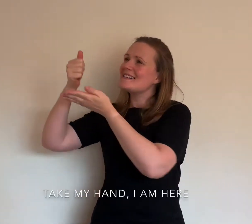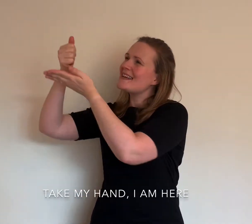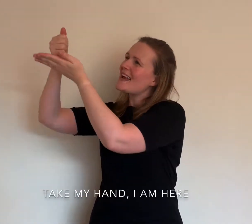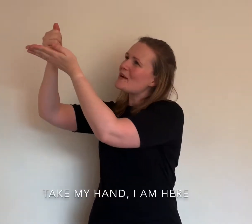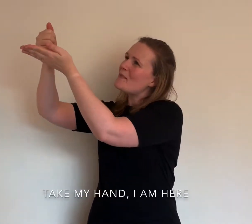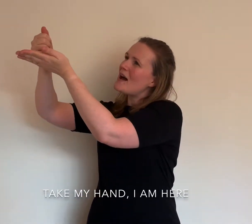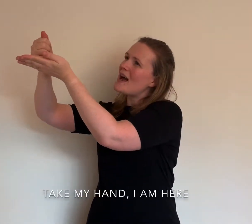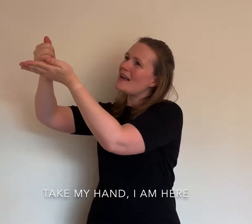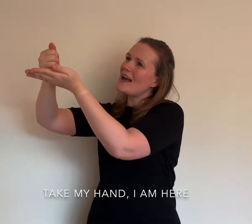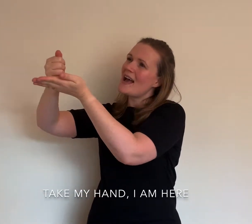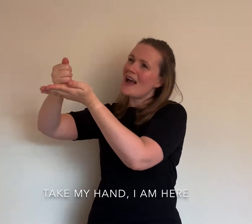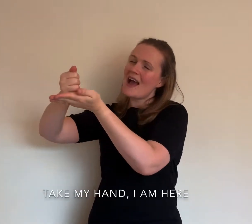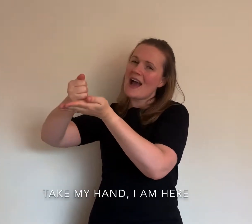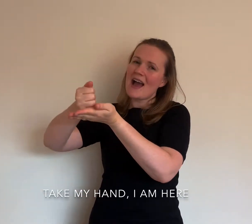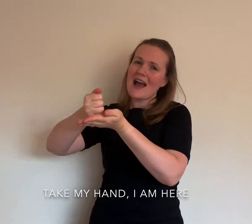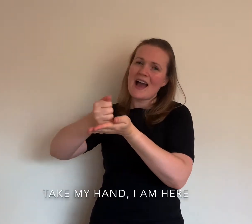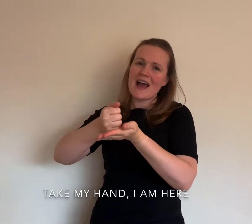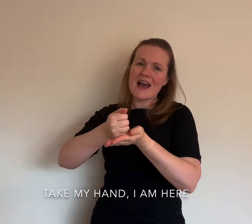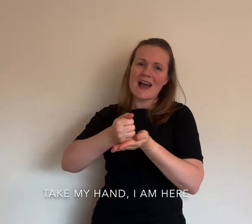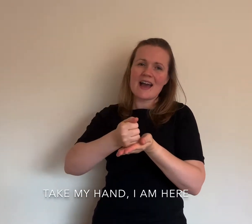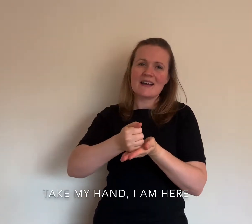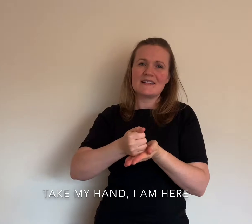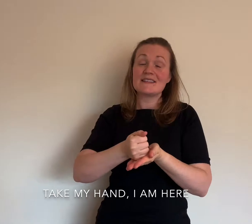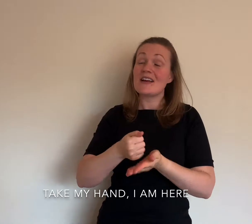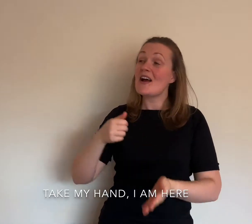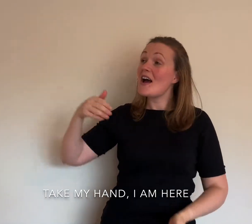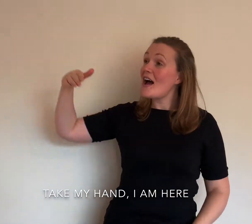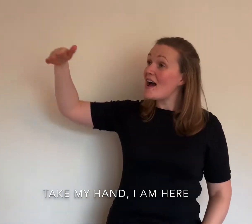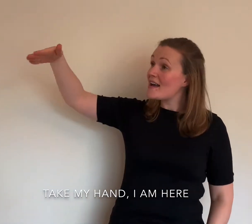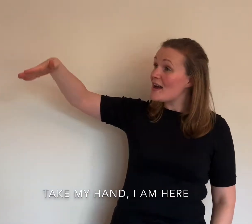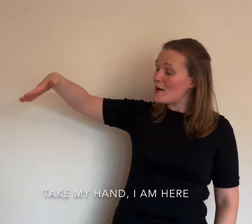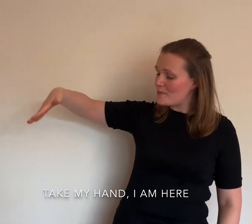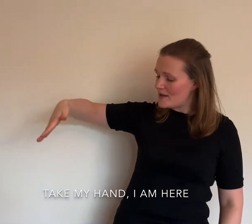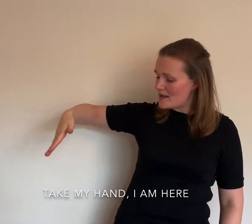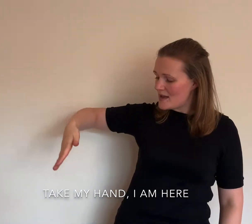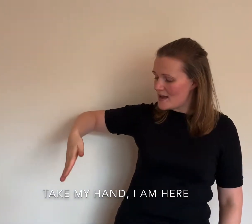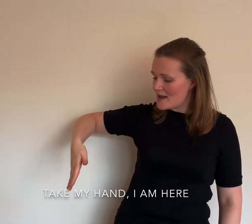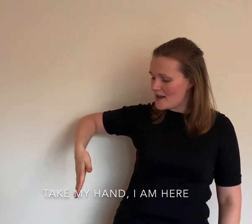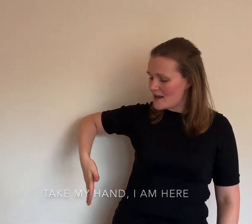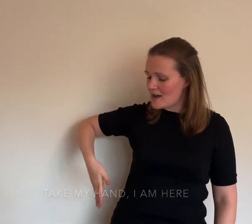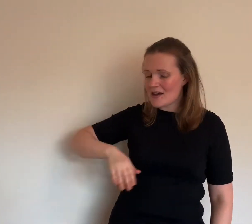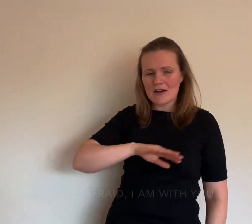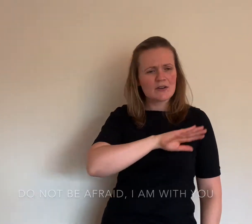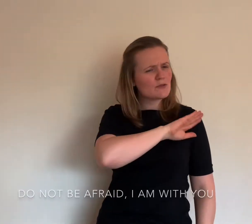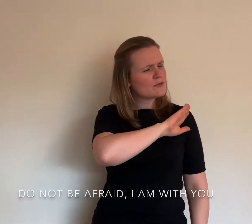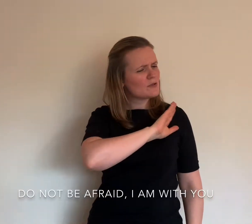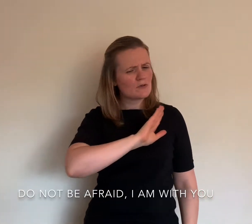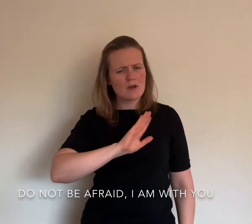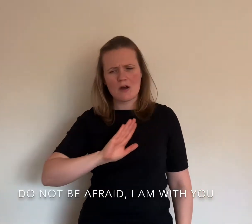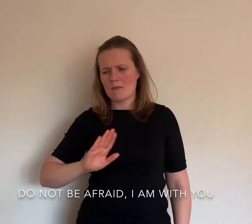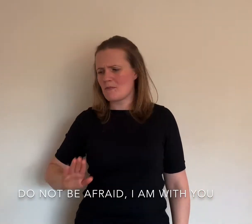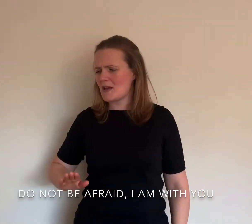take my hand, I am here. Do not be